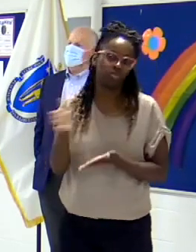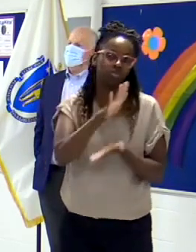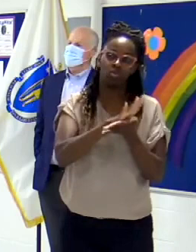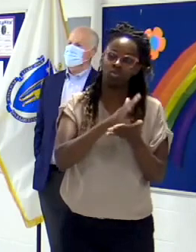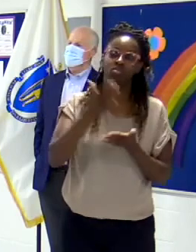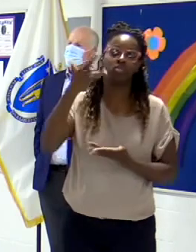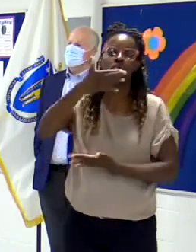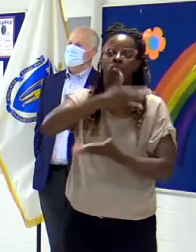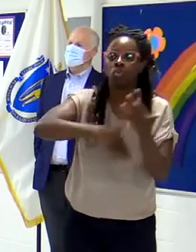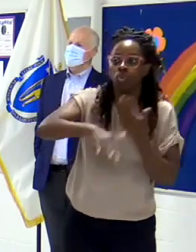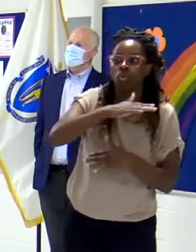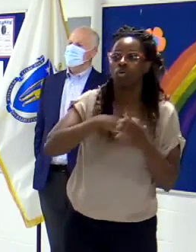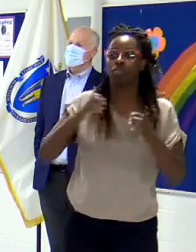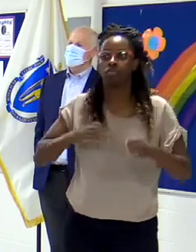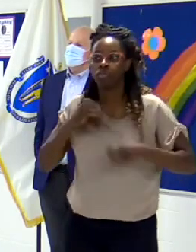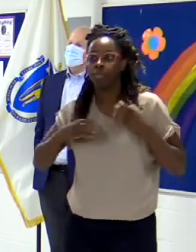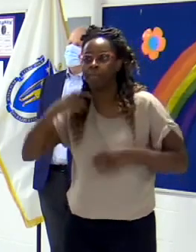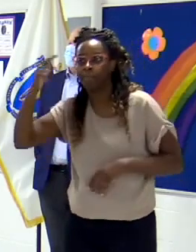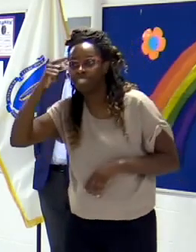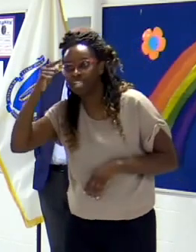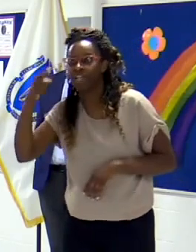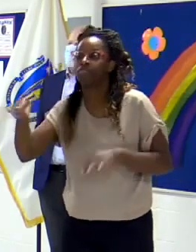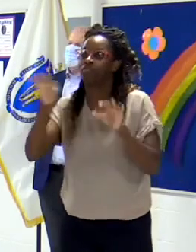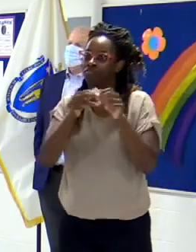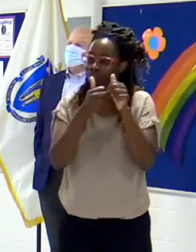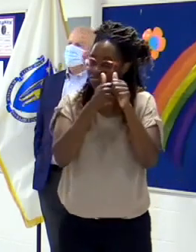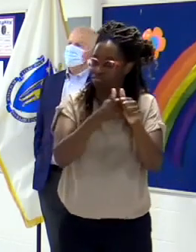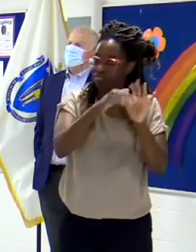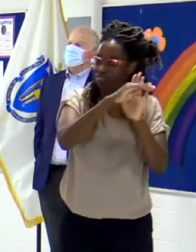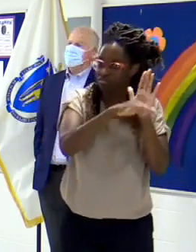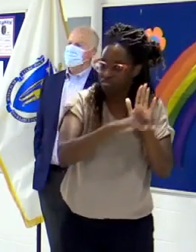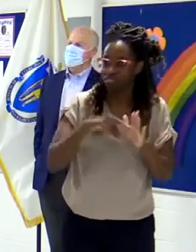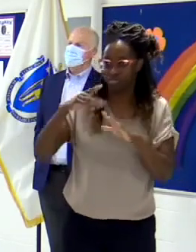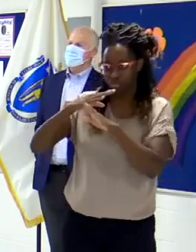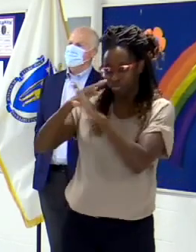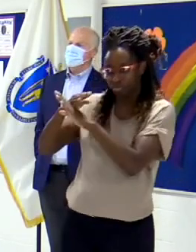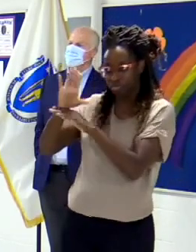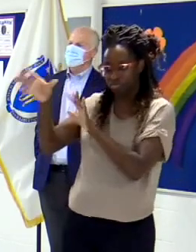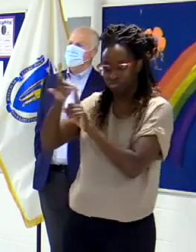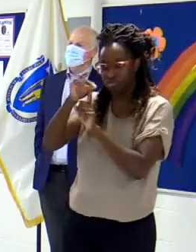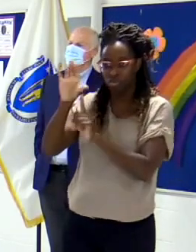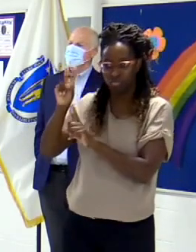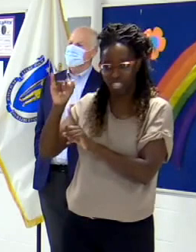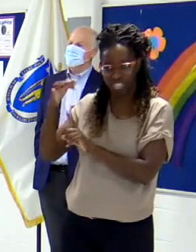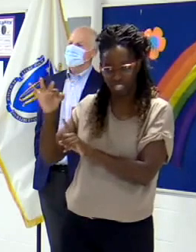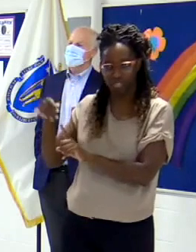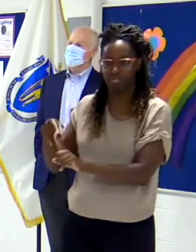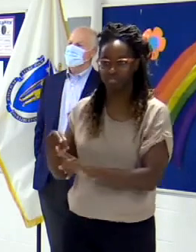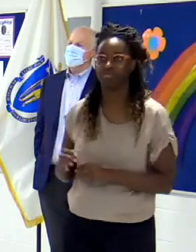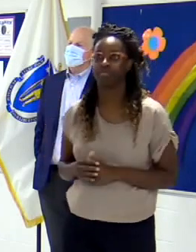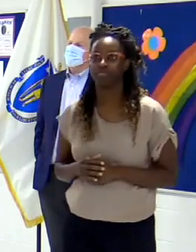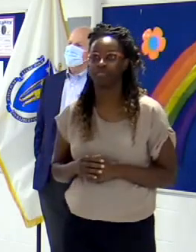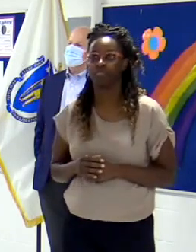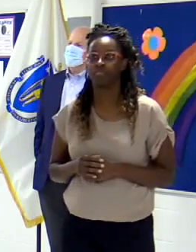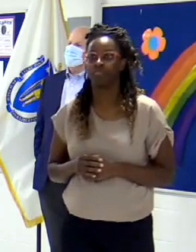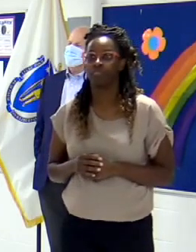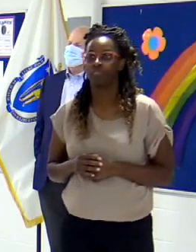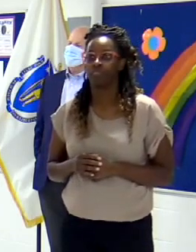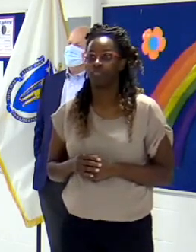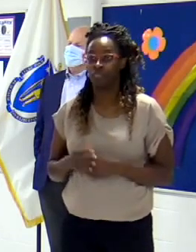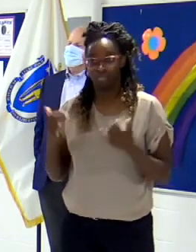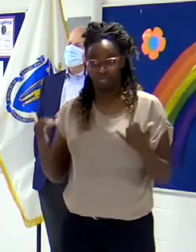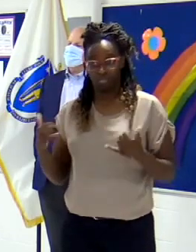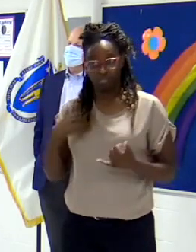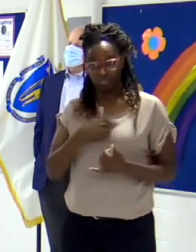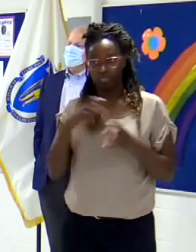rules and the processes and the, um, and the infection control mechanisms that are at this point are becoming more and more understood by more and